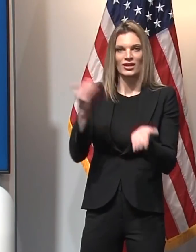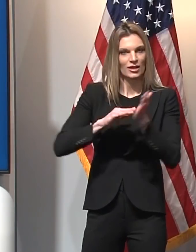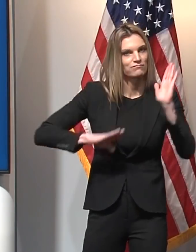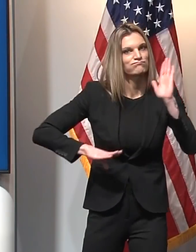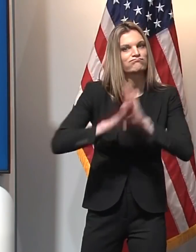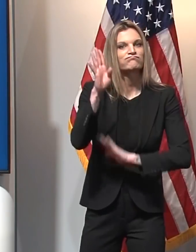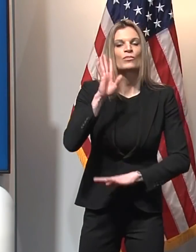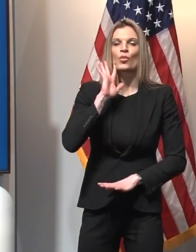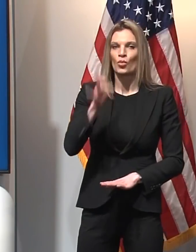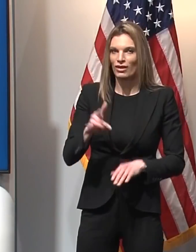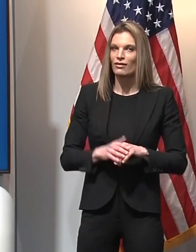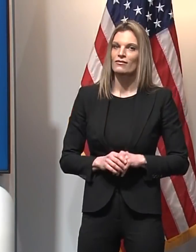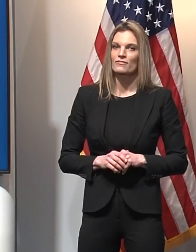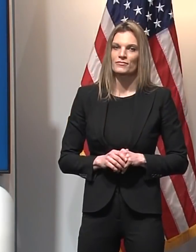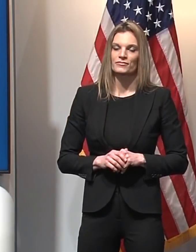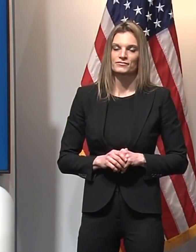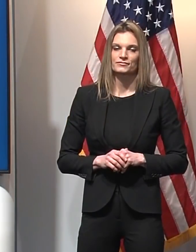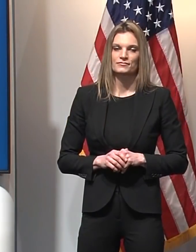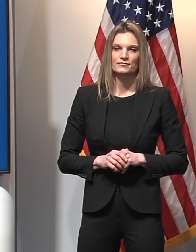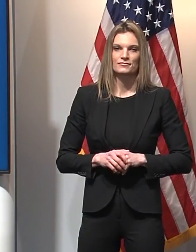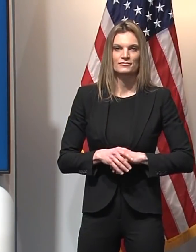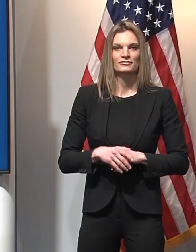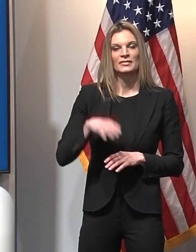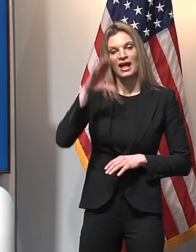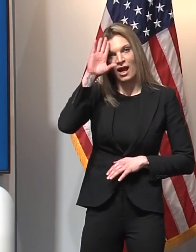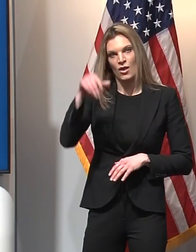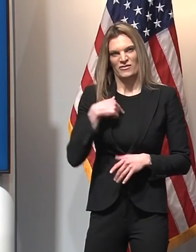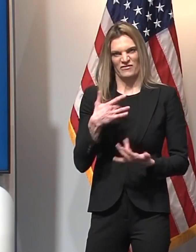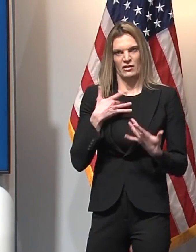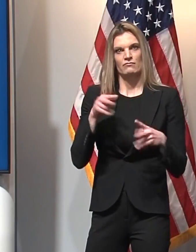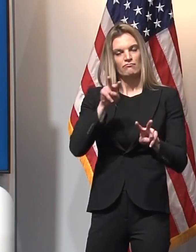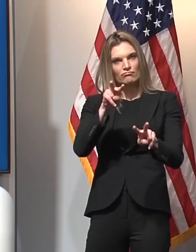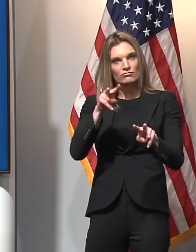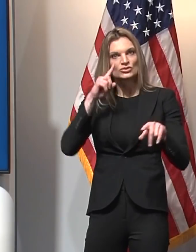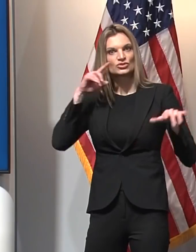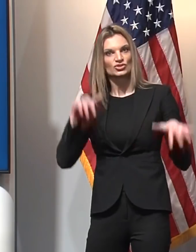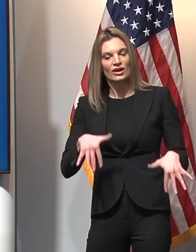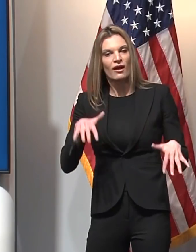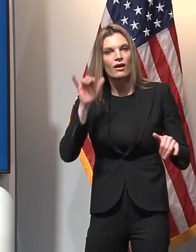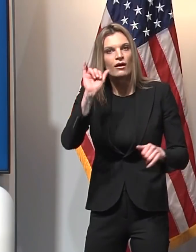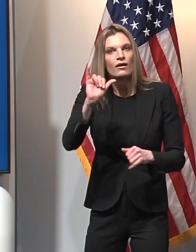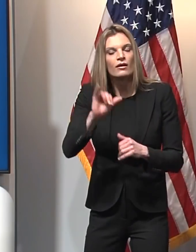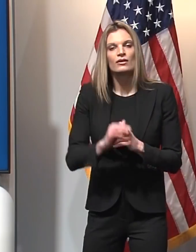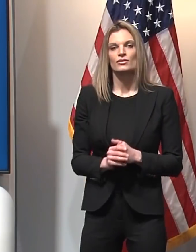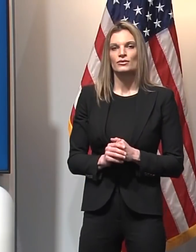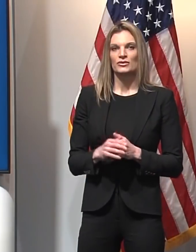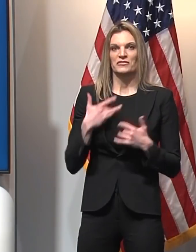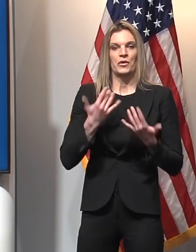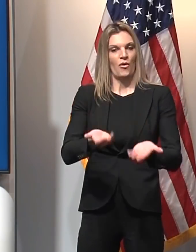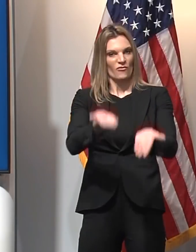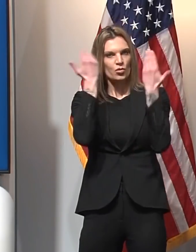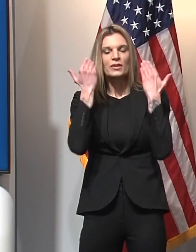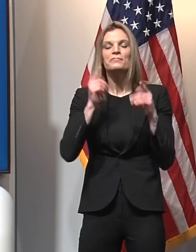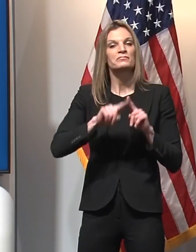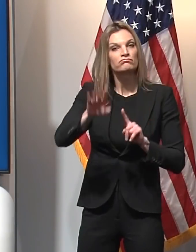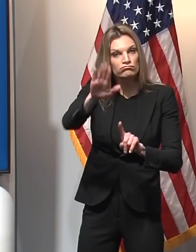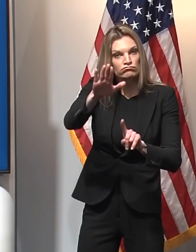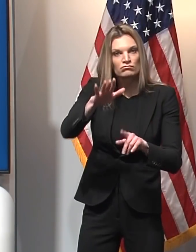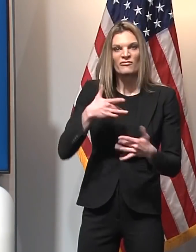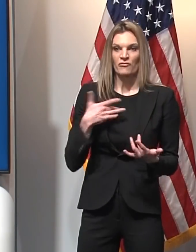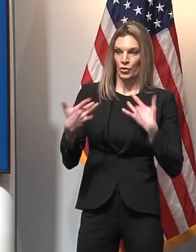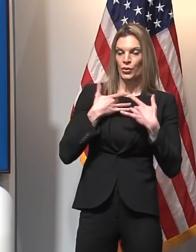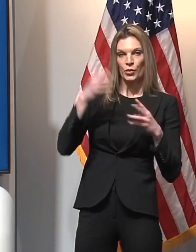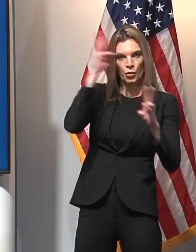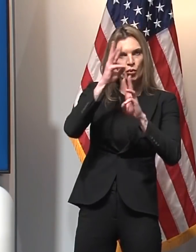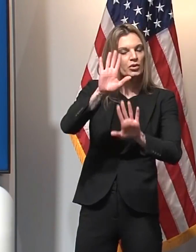in the UK. Now, I know this may sound overwhelming, but the good news is we know how to slow the